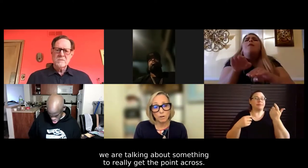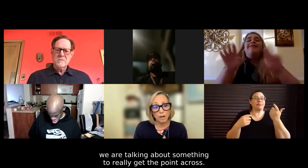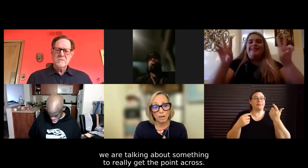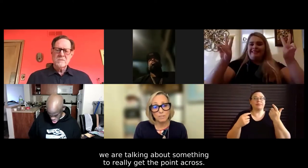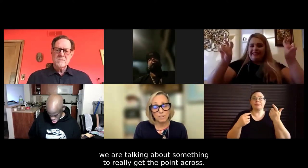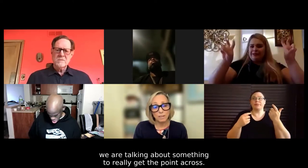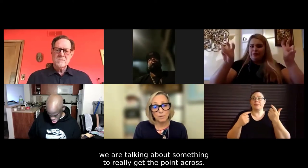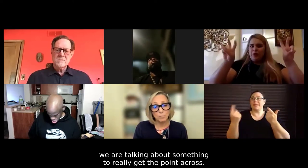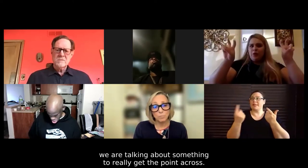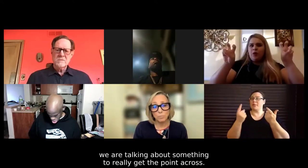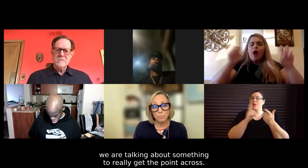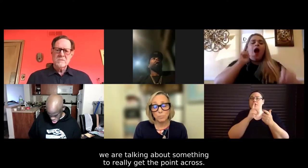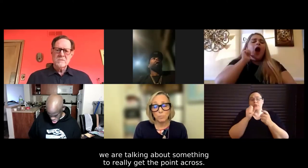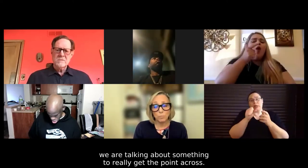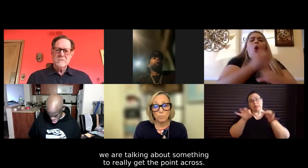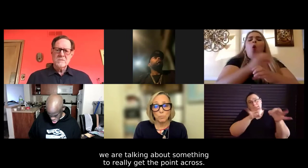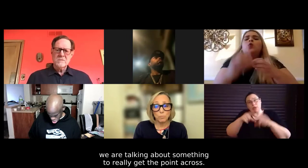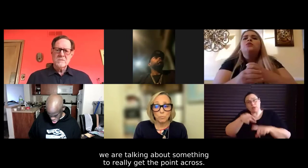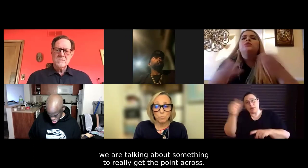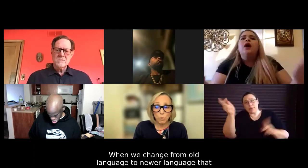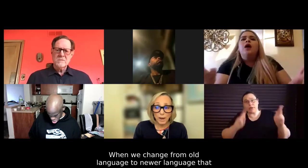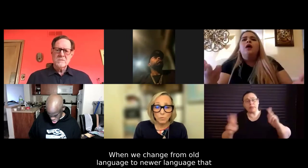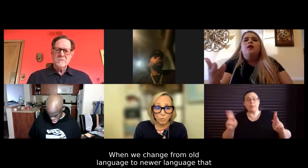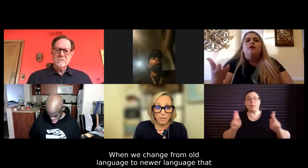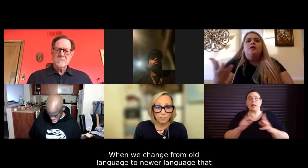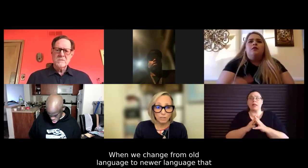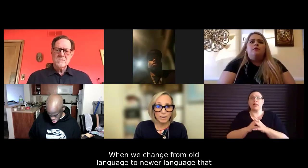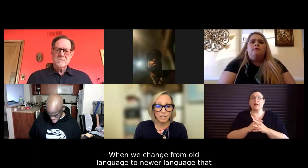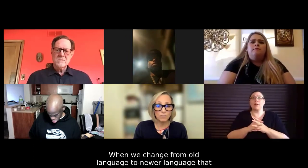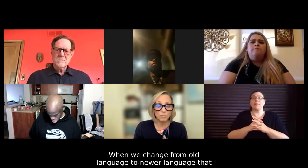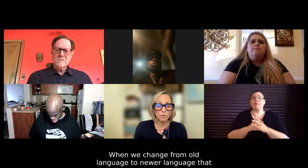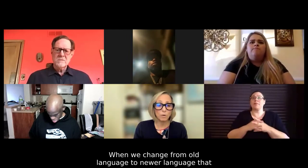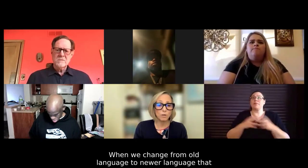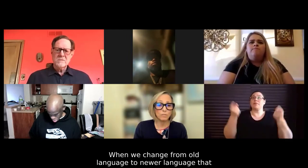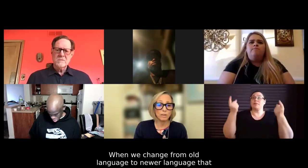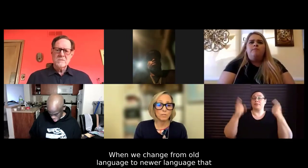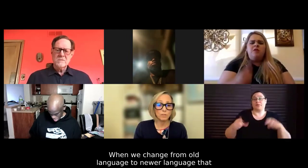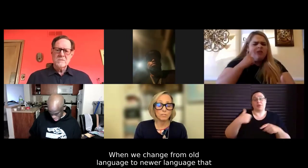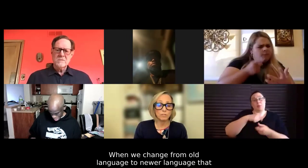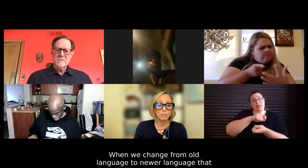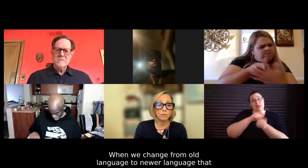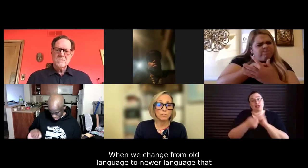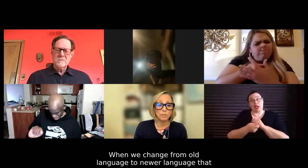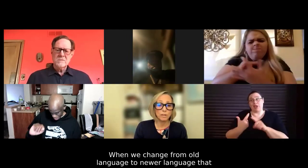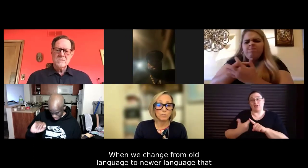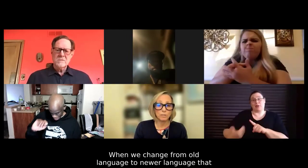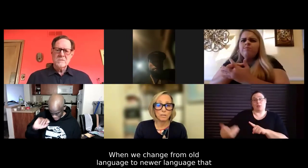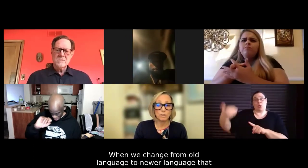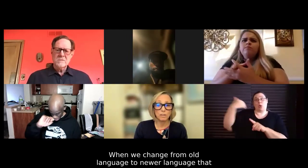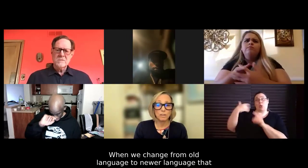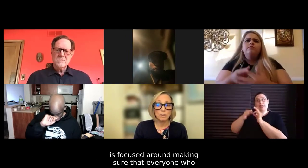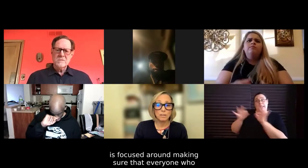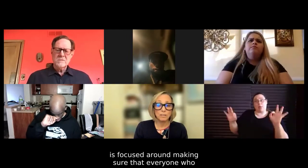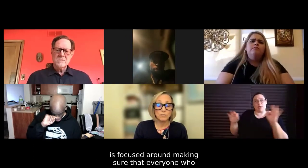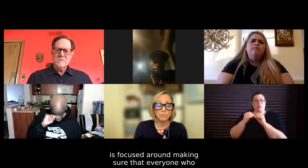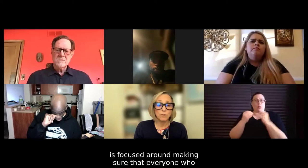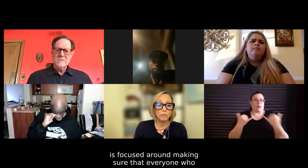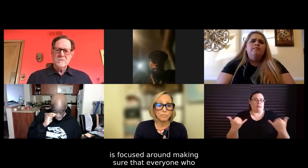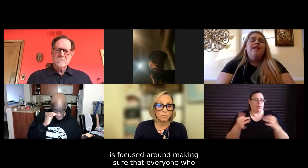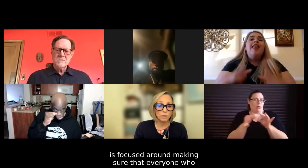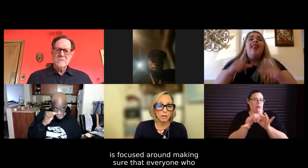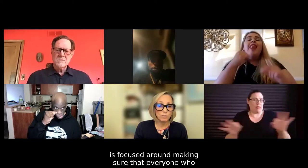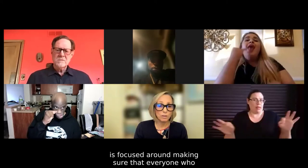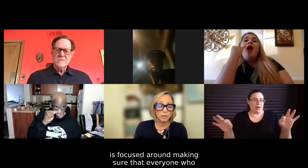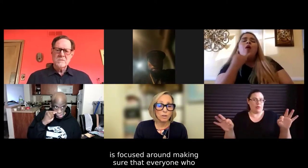point across, I mean, when we change from old language to newer language that is